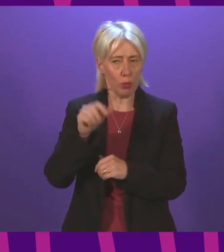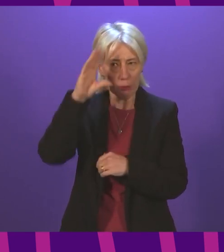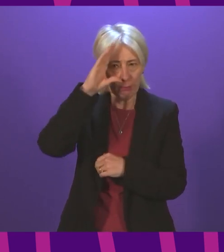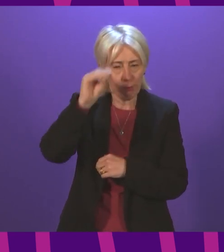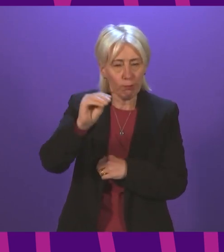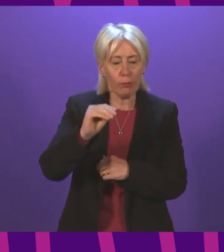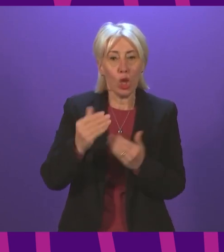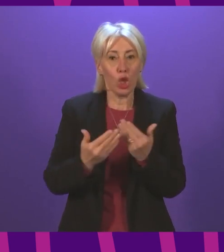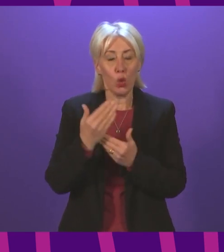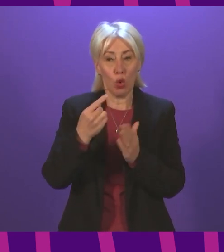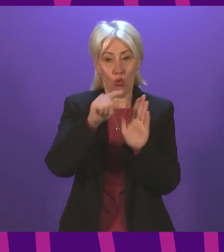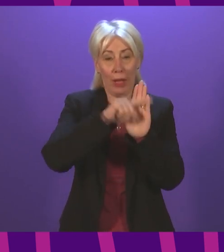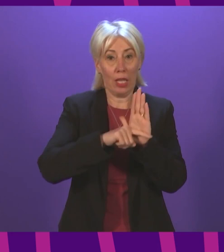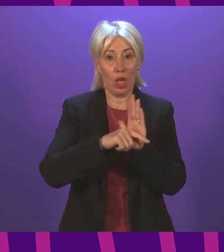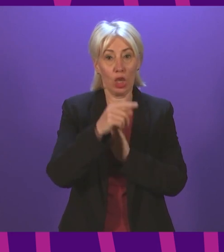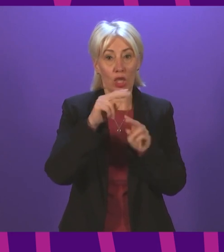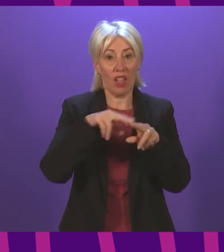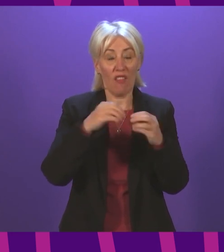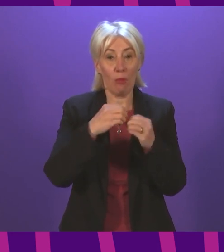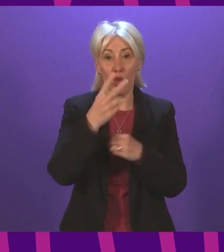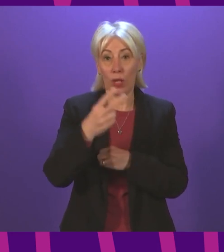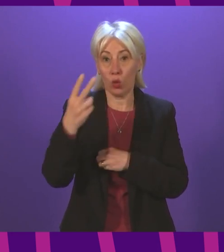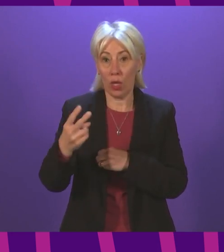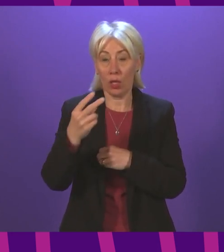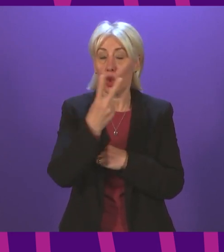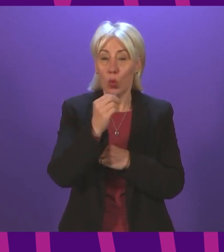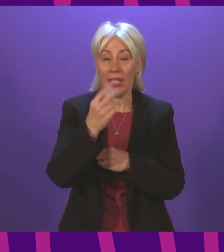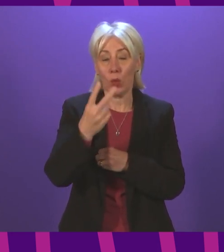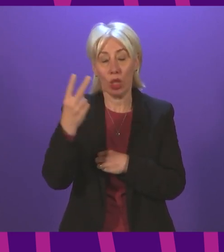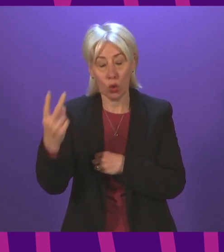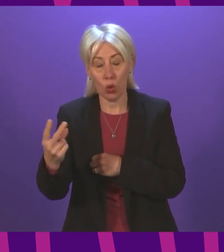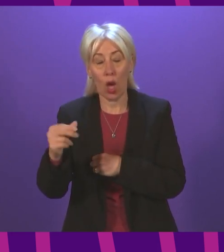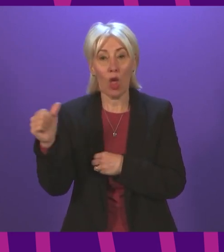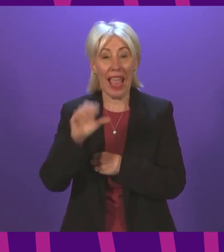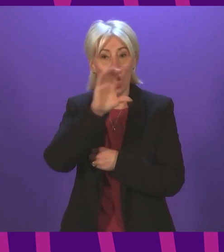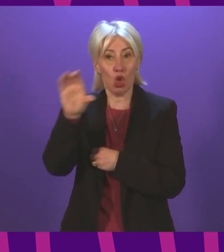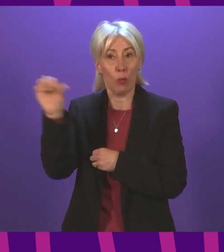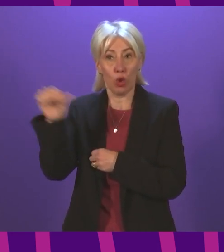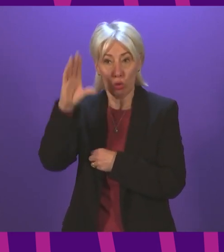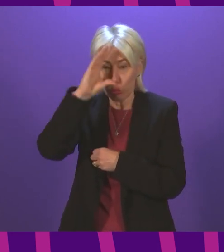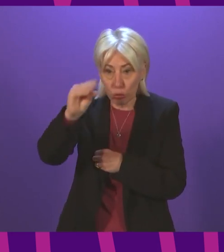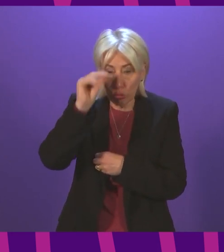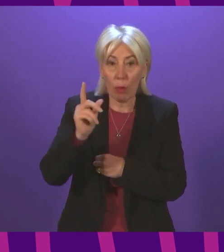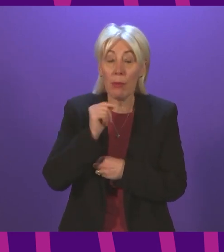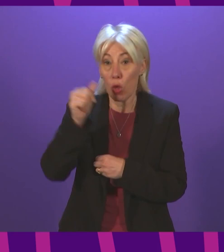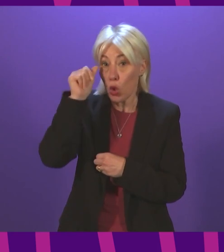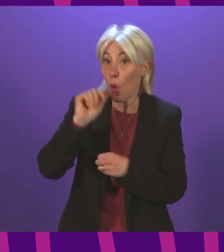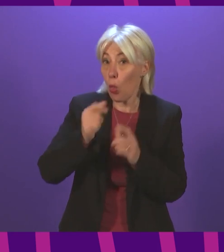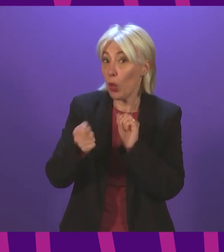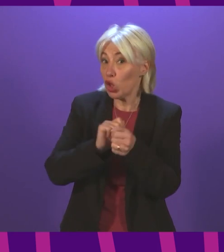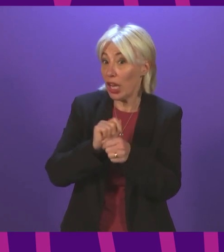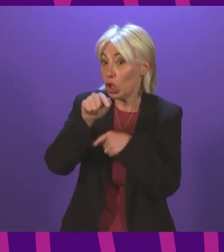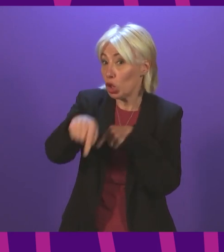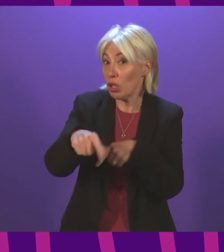2022 regulations ahead of any purchase being made? And can I ask if there will be any support for home owners struggling to pay for the cost of installing